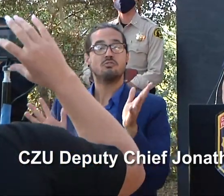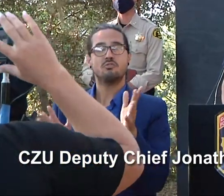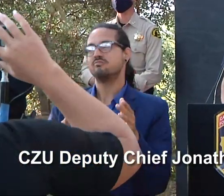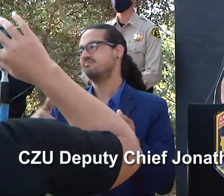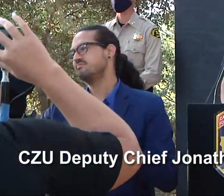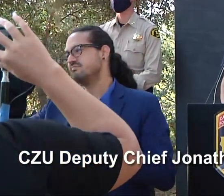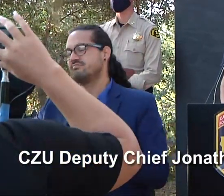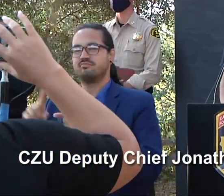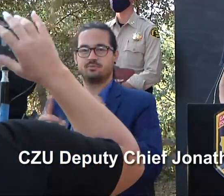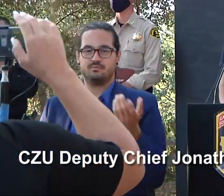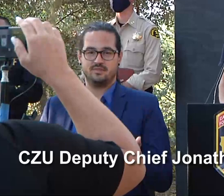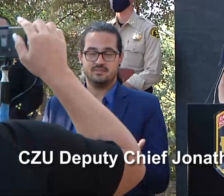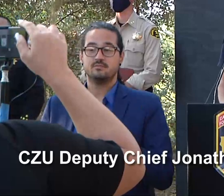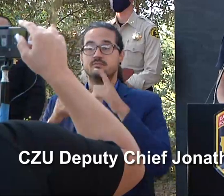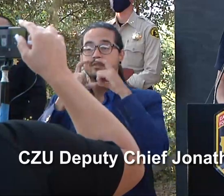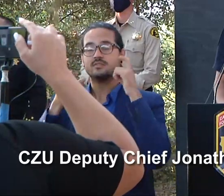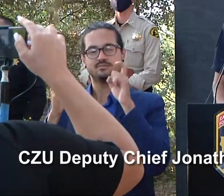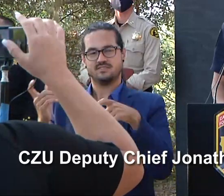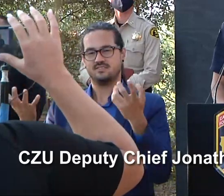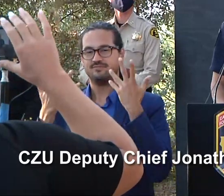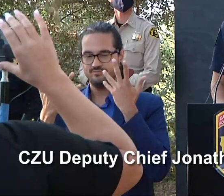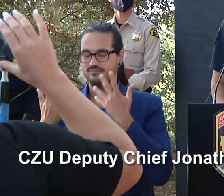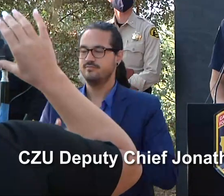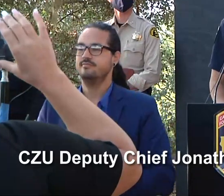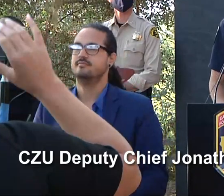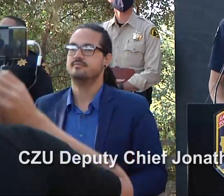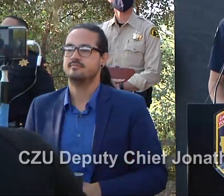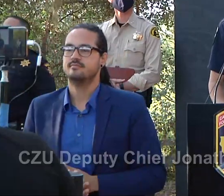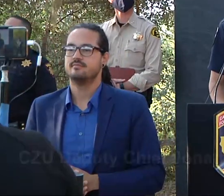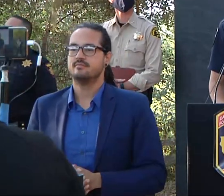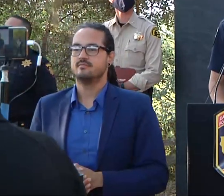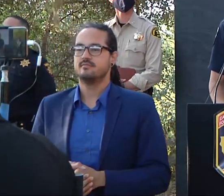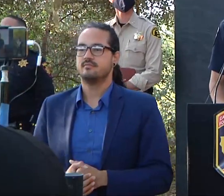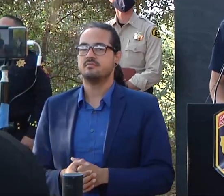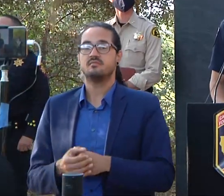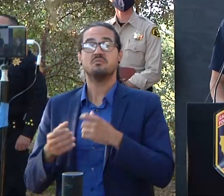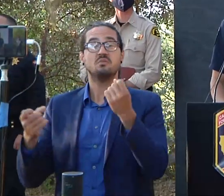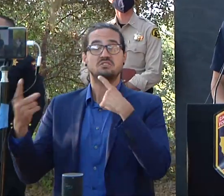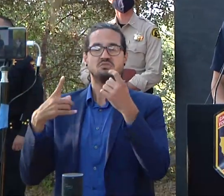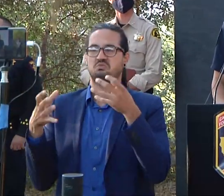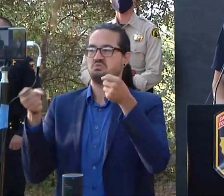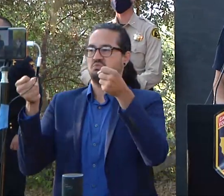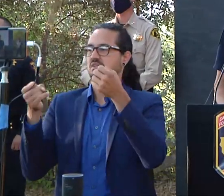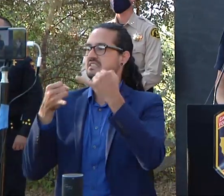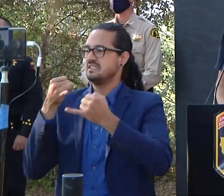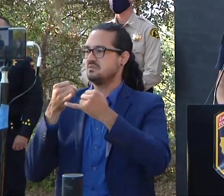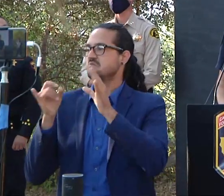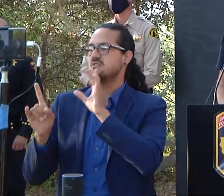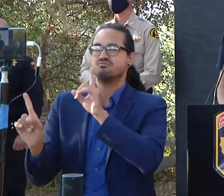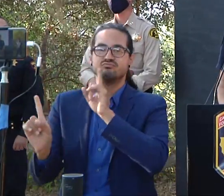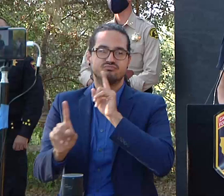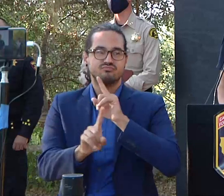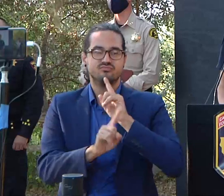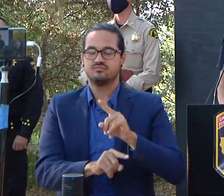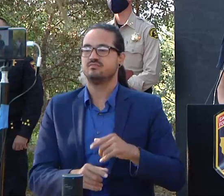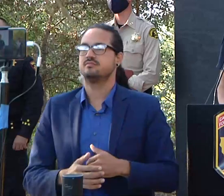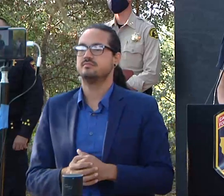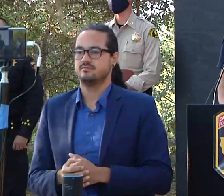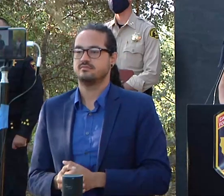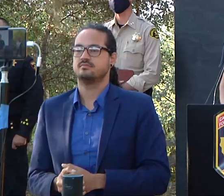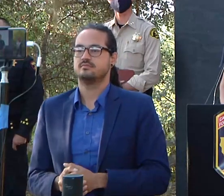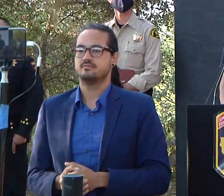masks on at all times as usual we will have time for questions and answers with all of the speakers at the conclusion of the formal presentations